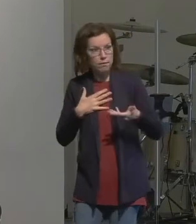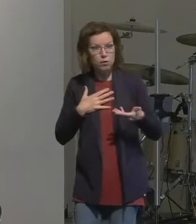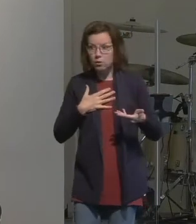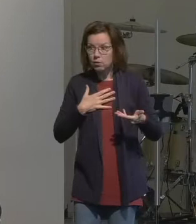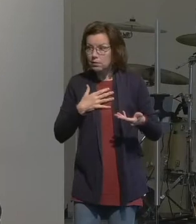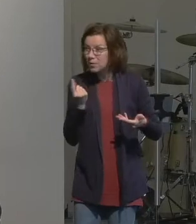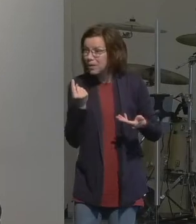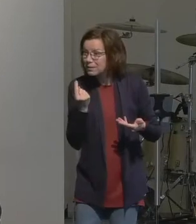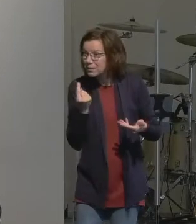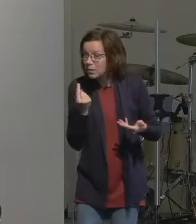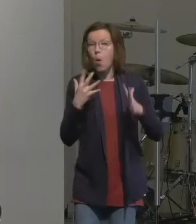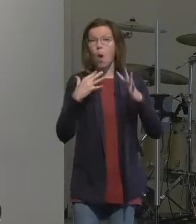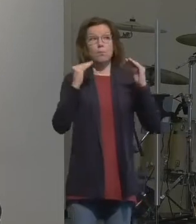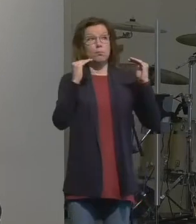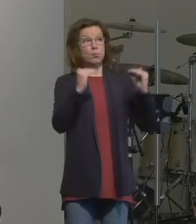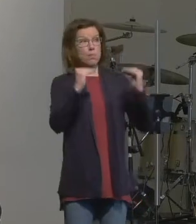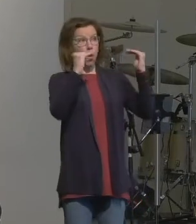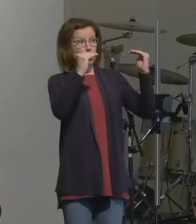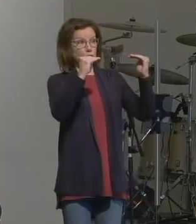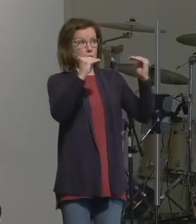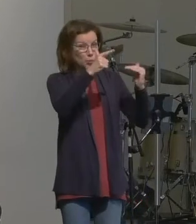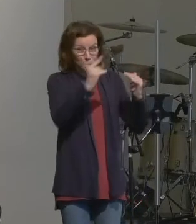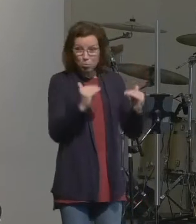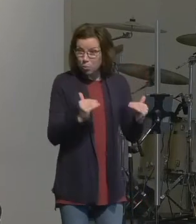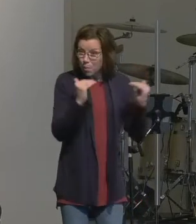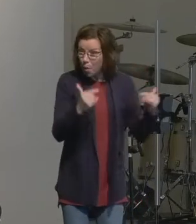they gave you a promotion and you were surprised